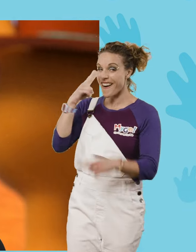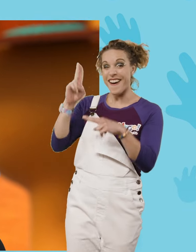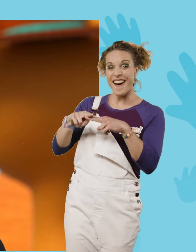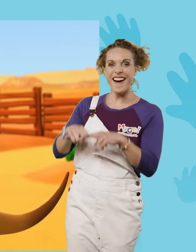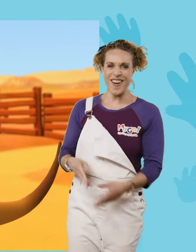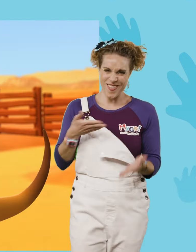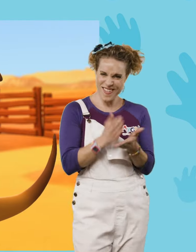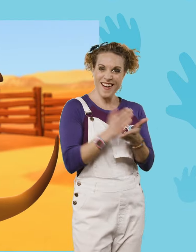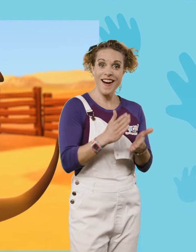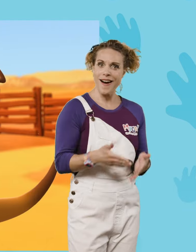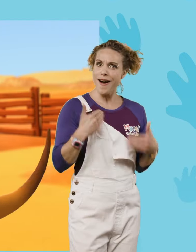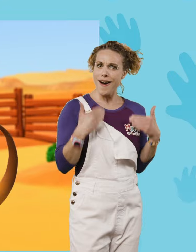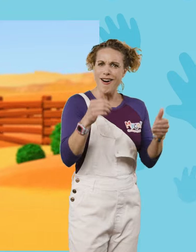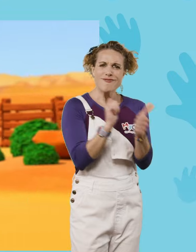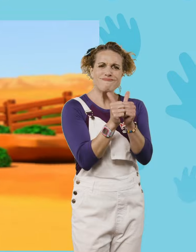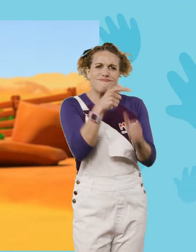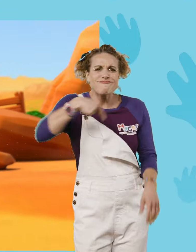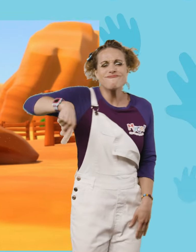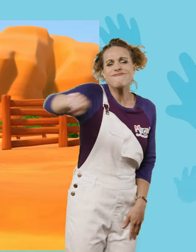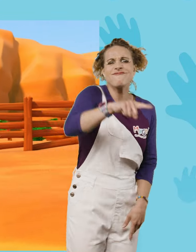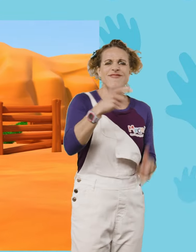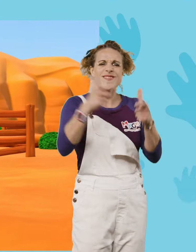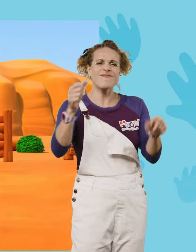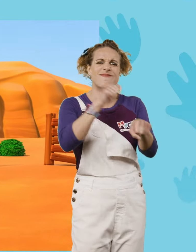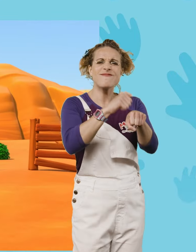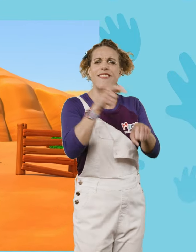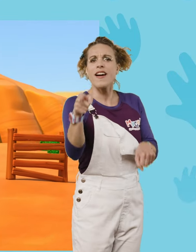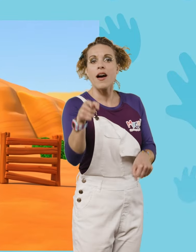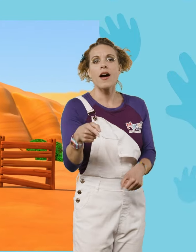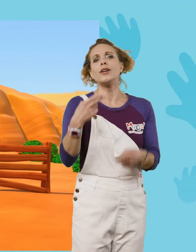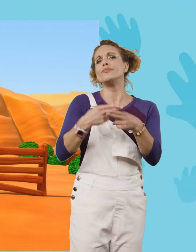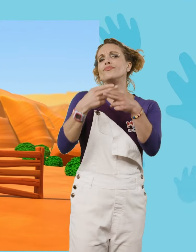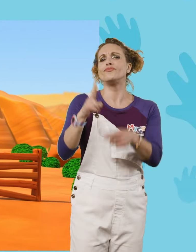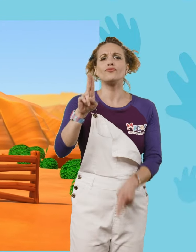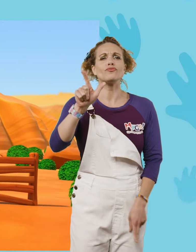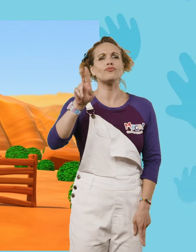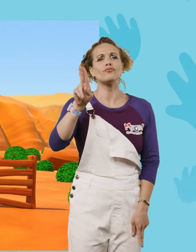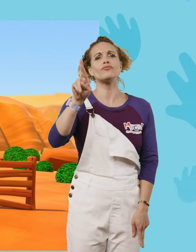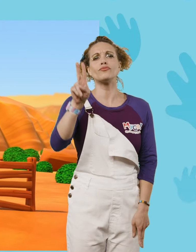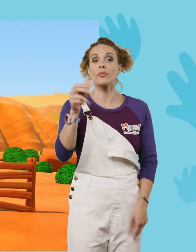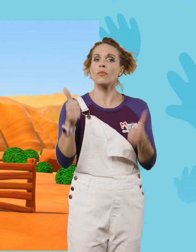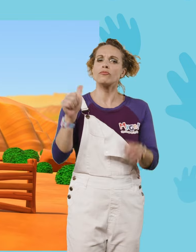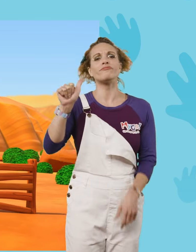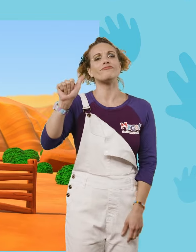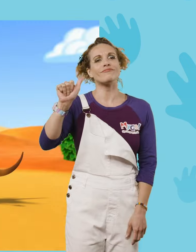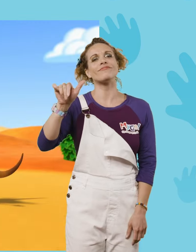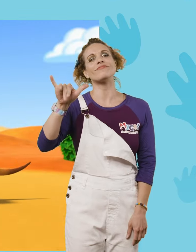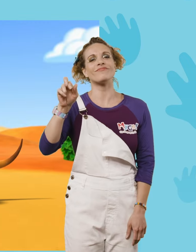fun. All right, let's race around that big sandstone rock down there. We call it Uluru, or Ayers Rock. It's the heart